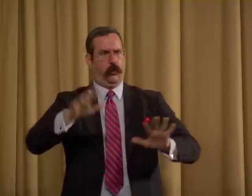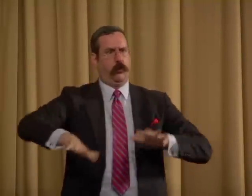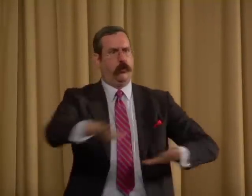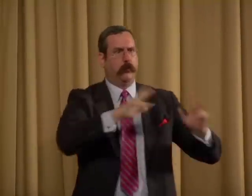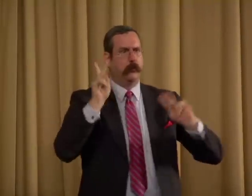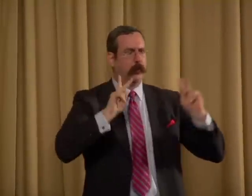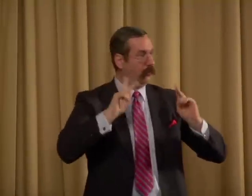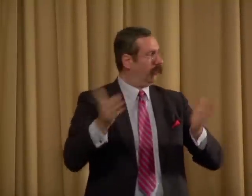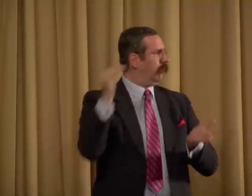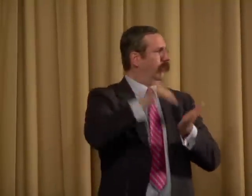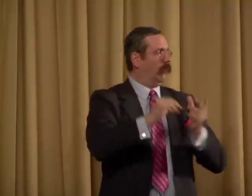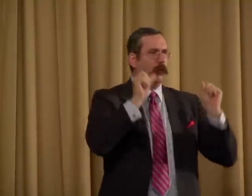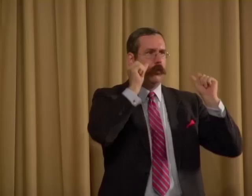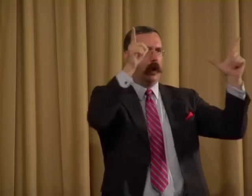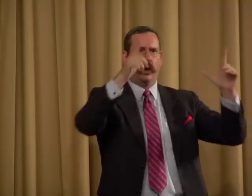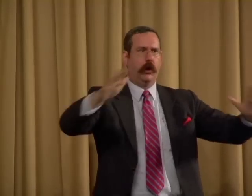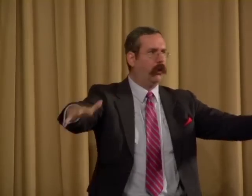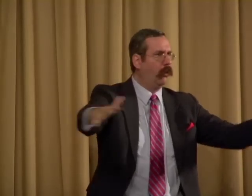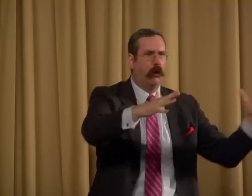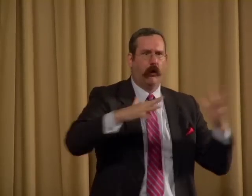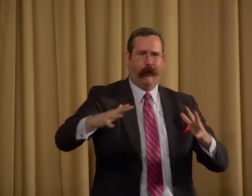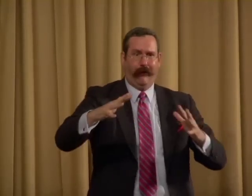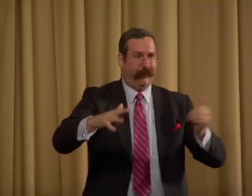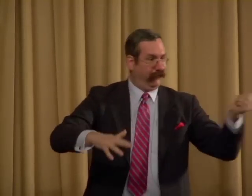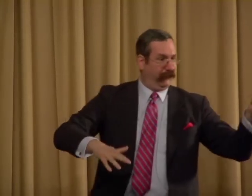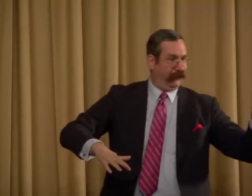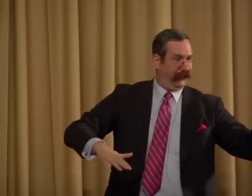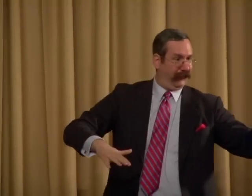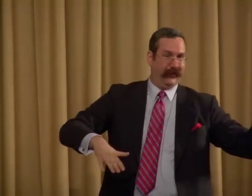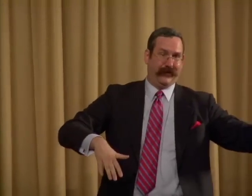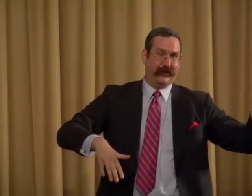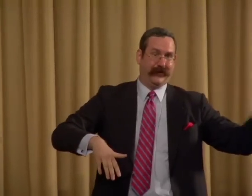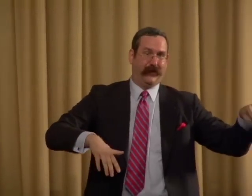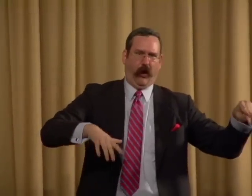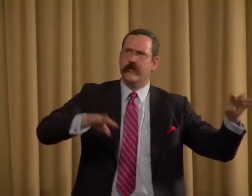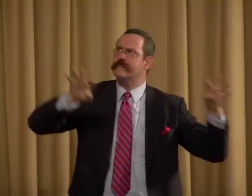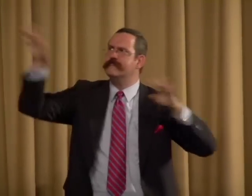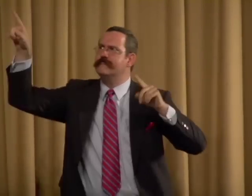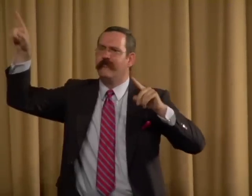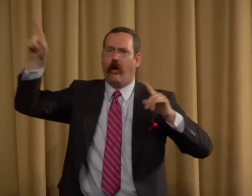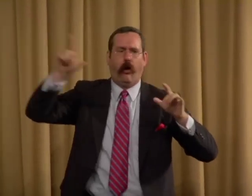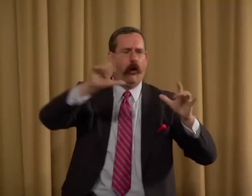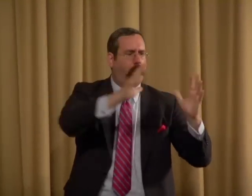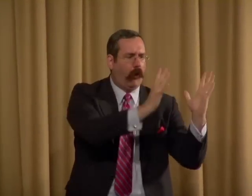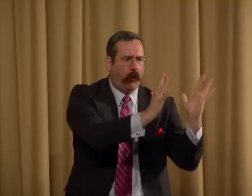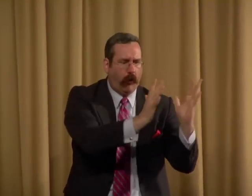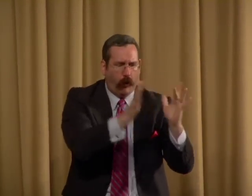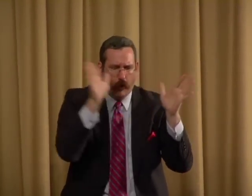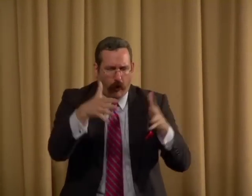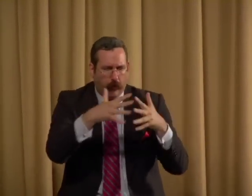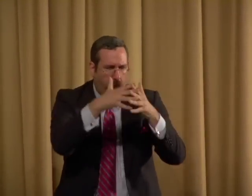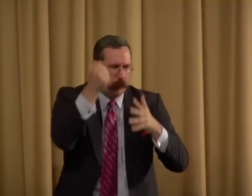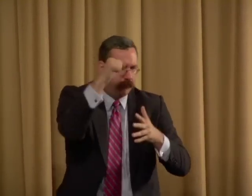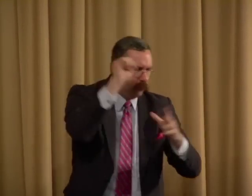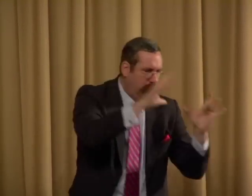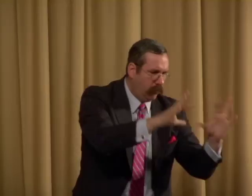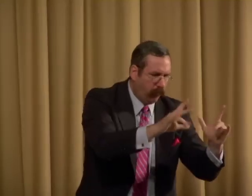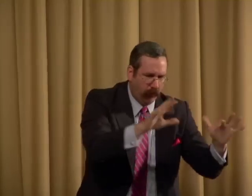early 1800s, where people were again awakened. In the 1600s, they started